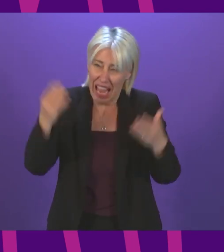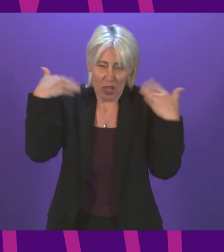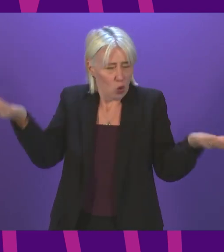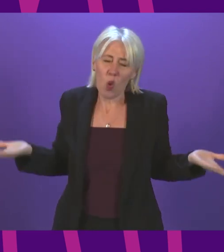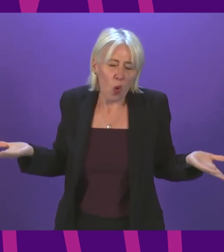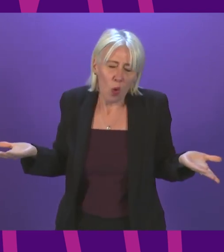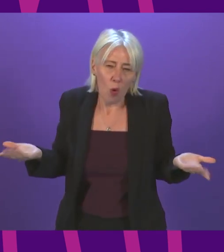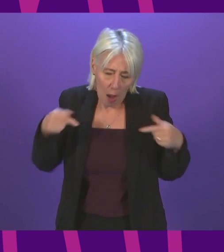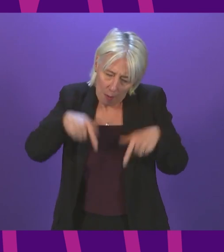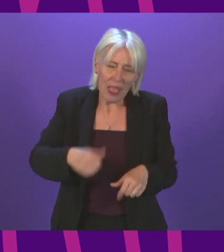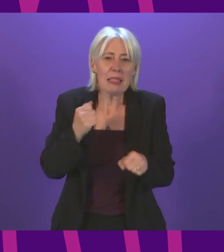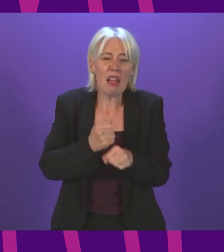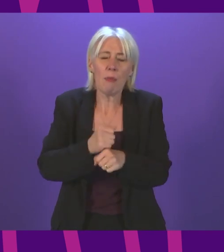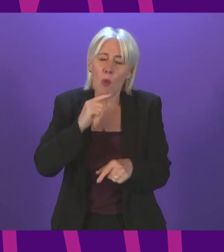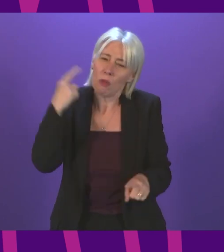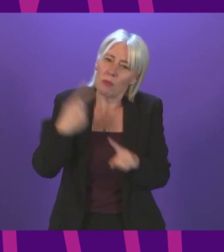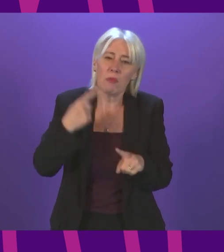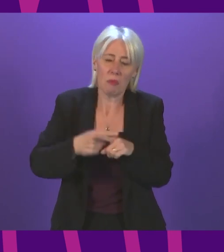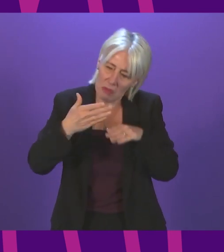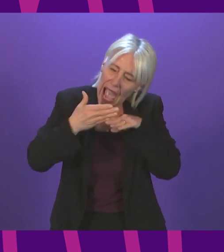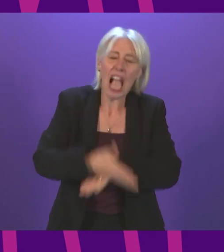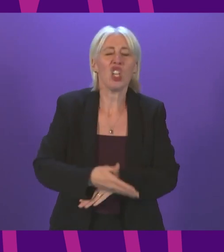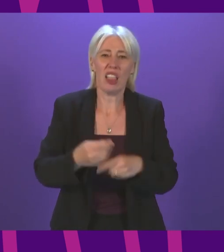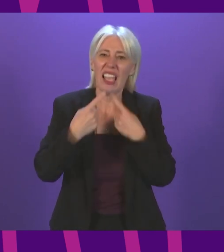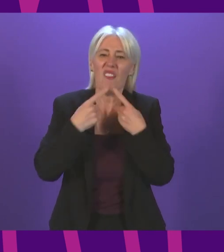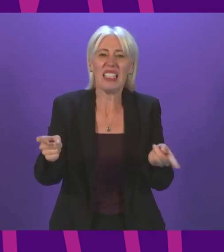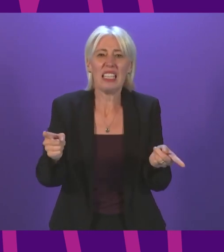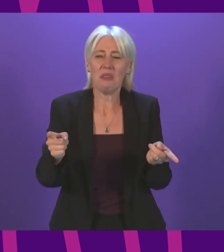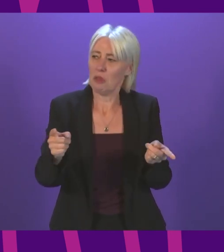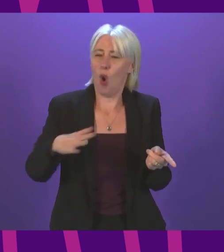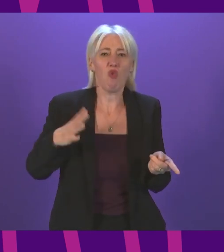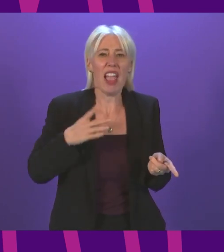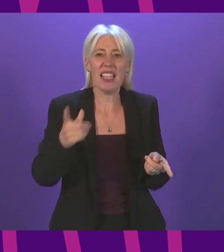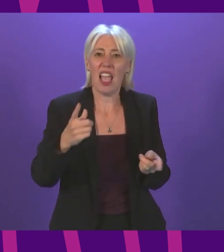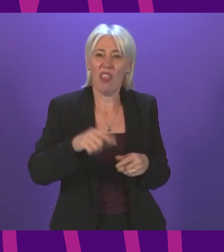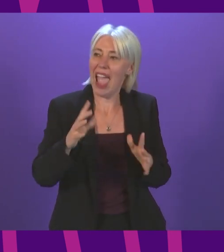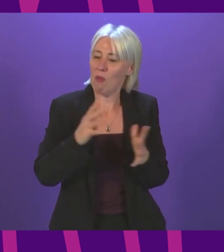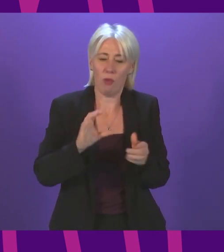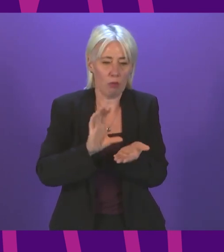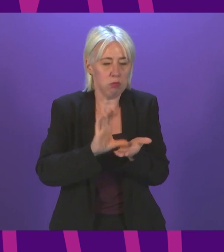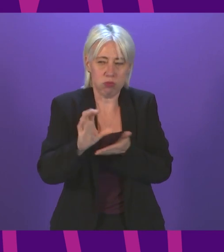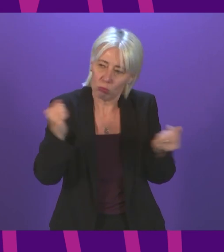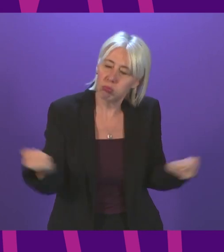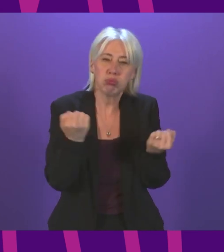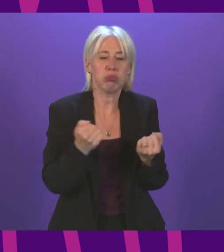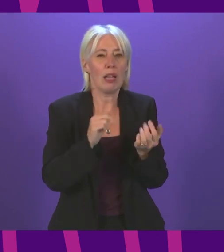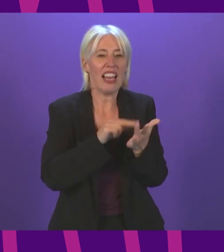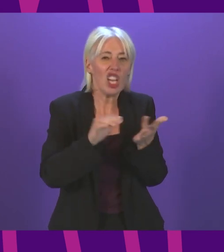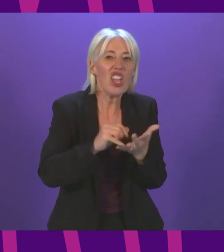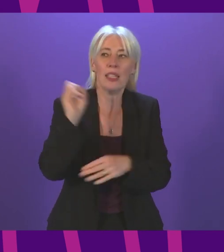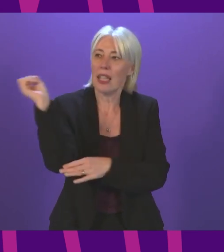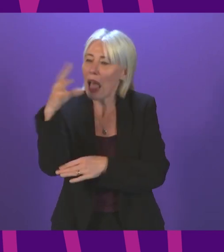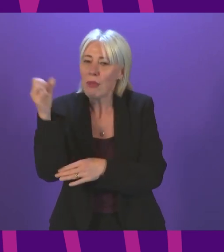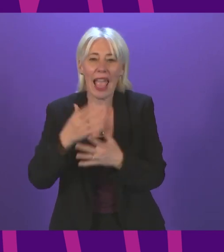is take immediate action, as I have already outlined in this statement, to ensure that we bolster our NHS and our ambulance services.